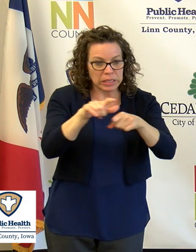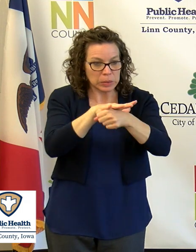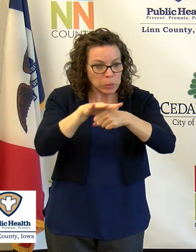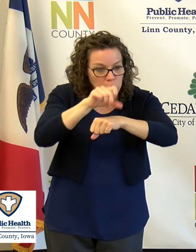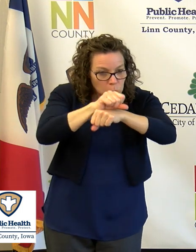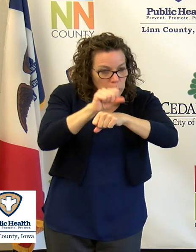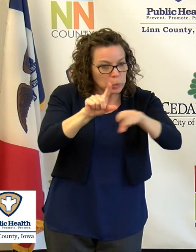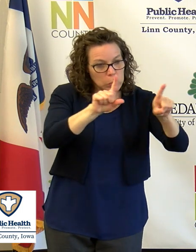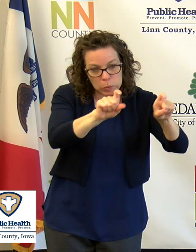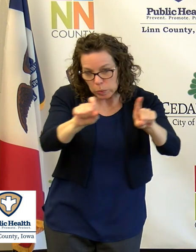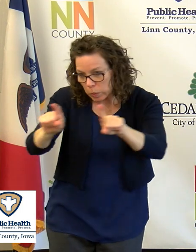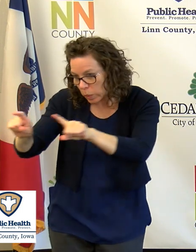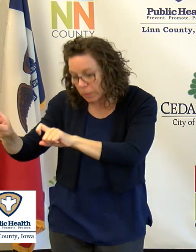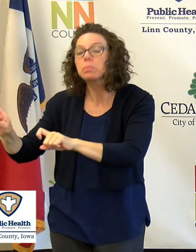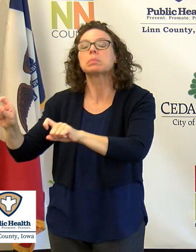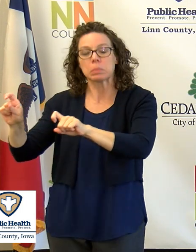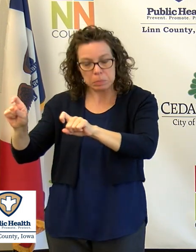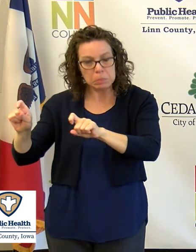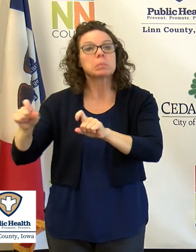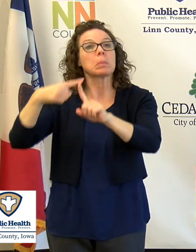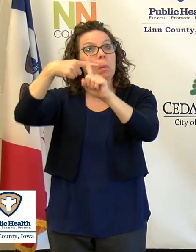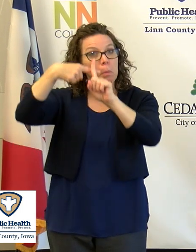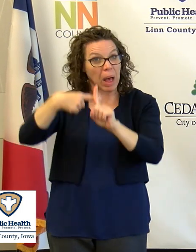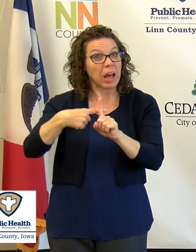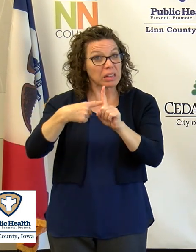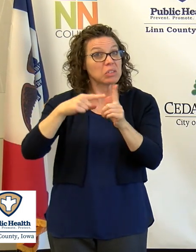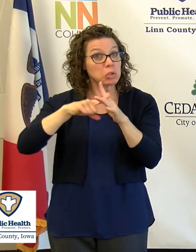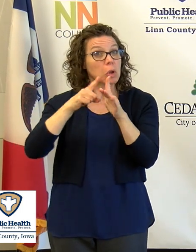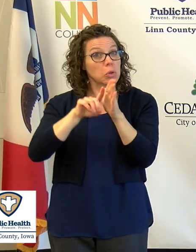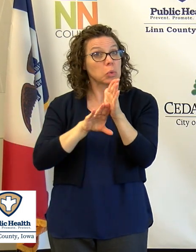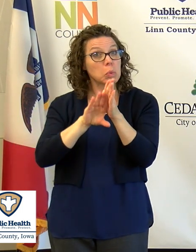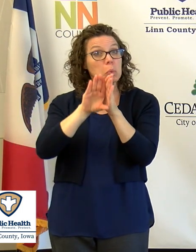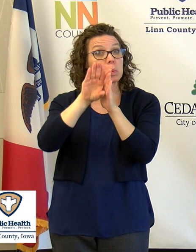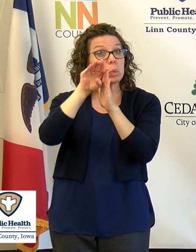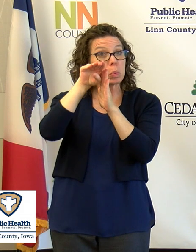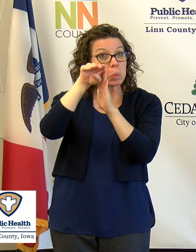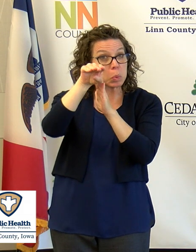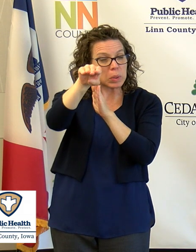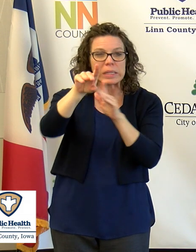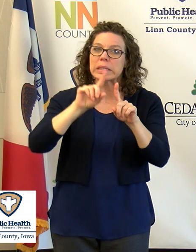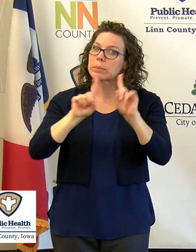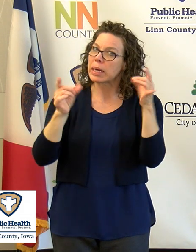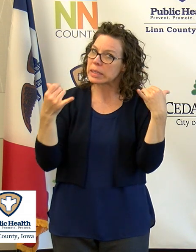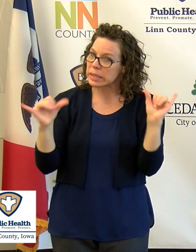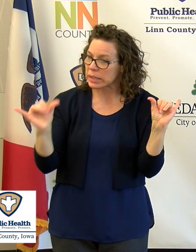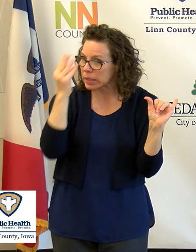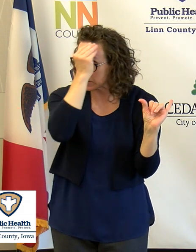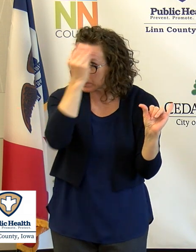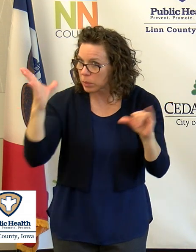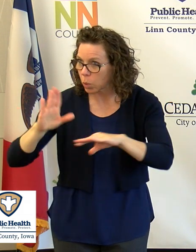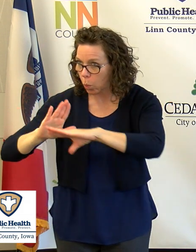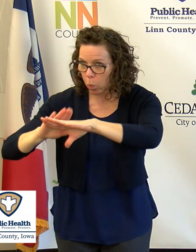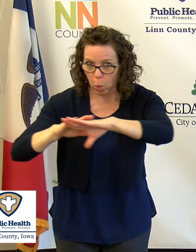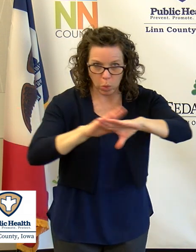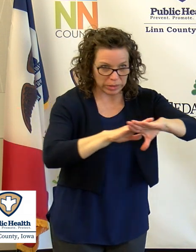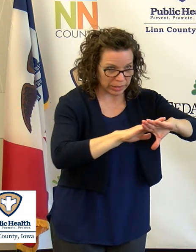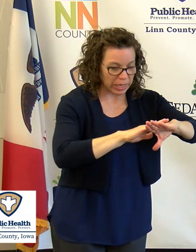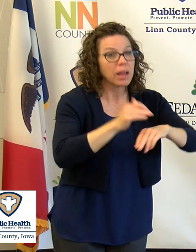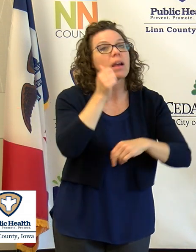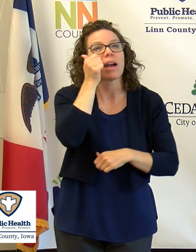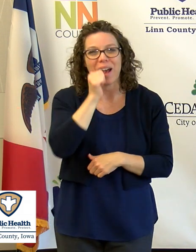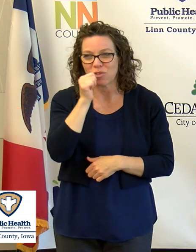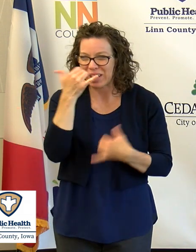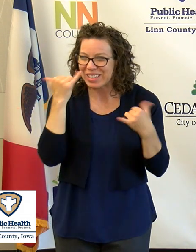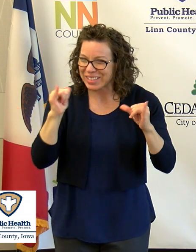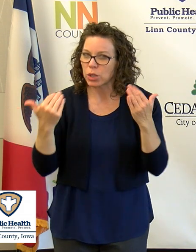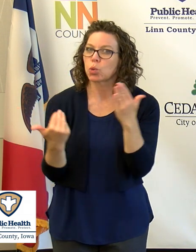being completed. However, we still see new cases in our county each day.